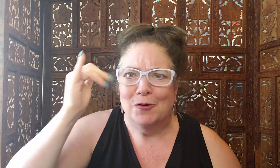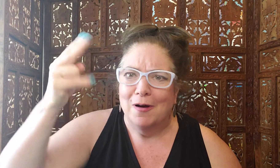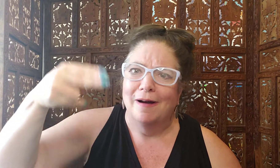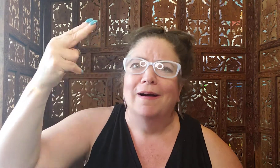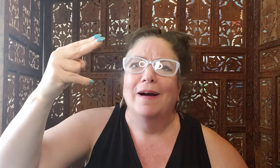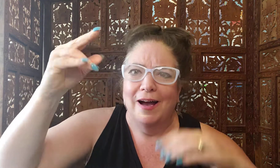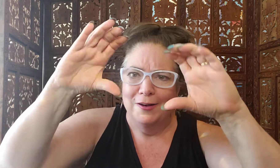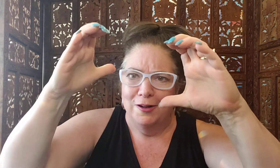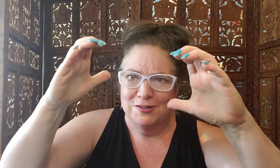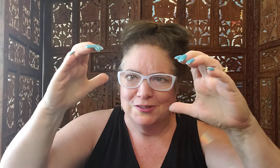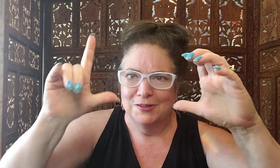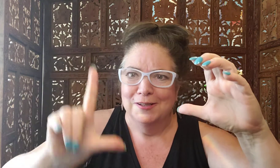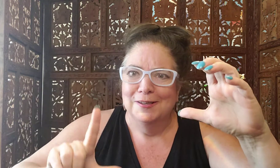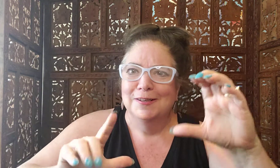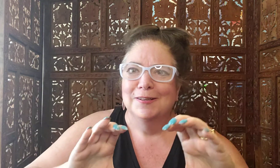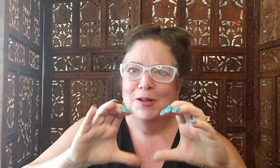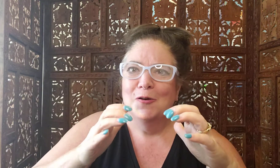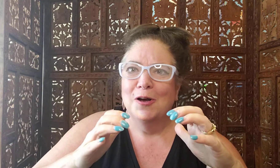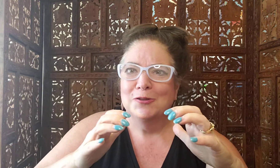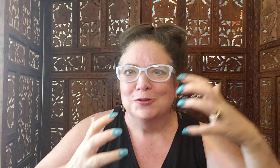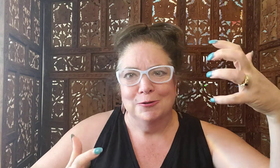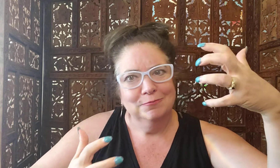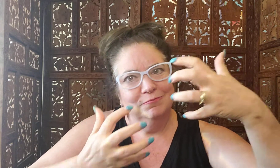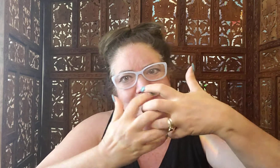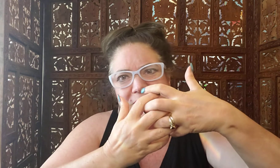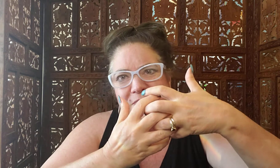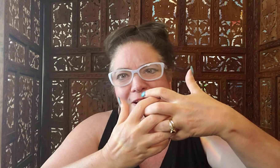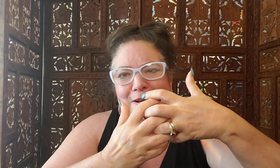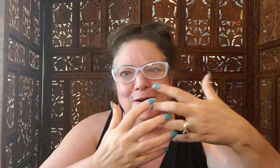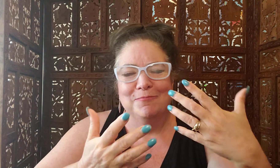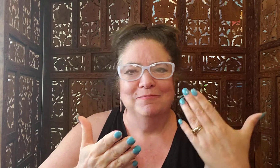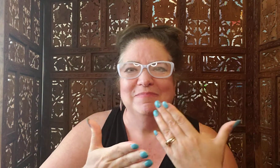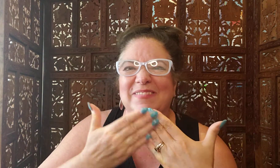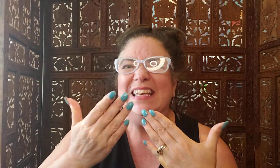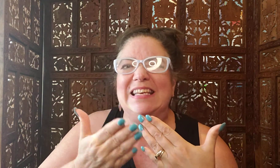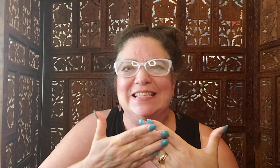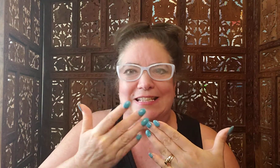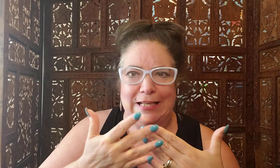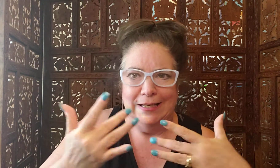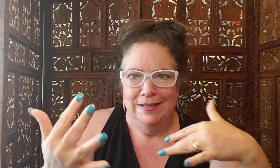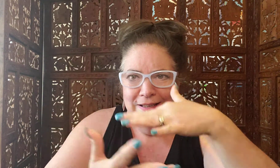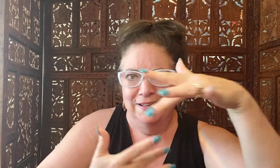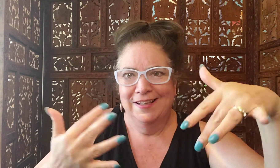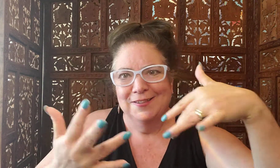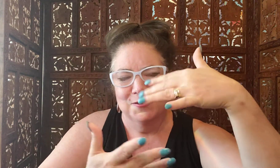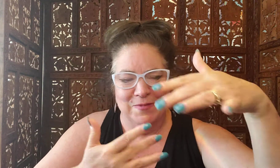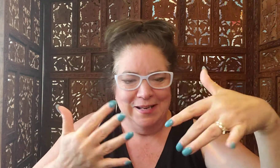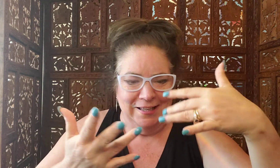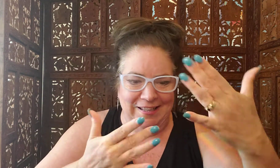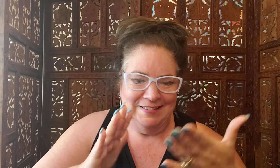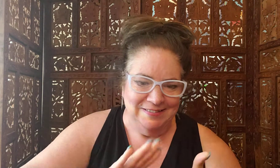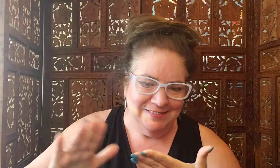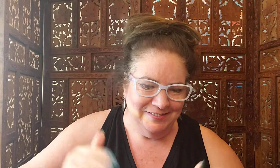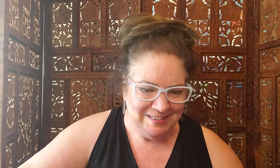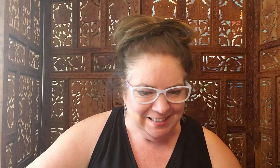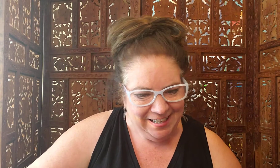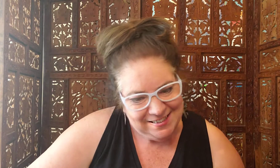high culture, low culture meeting up easily intermingling. It's nice.